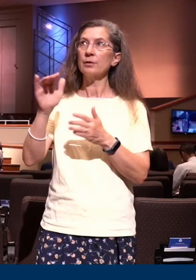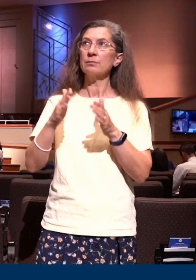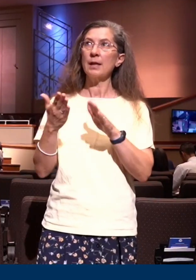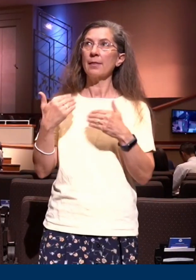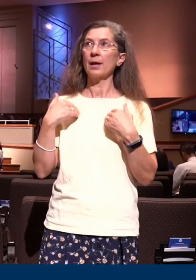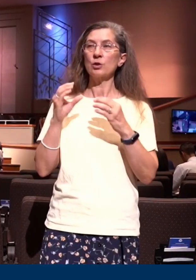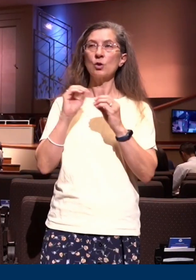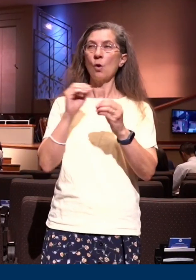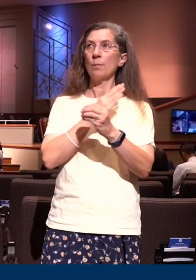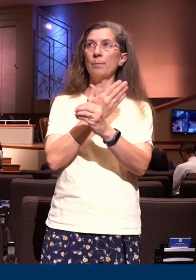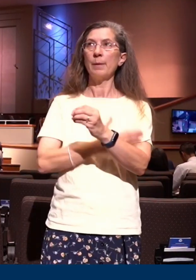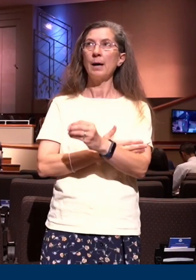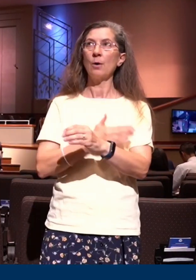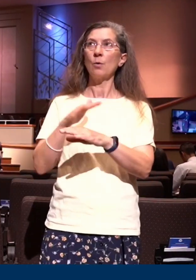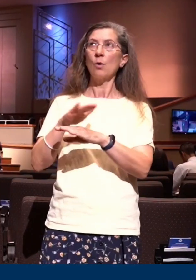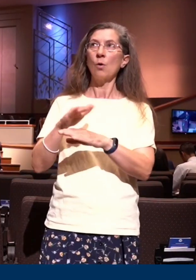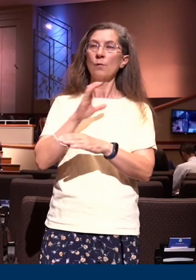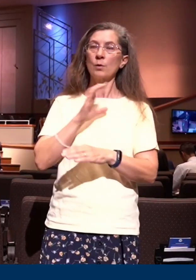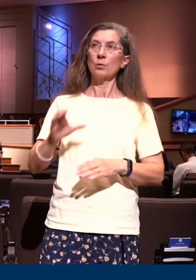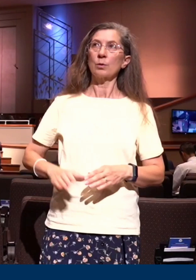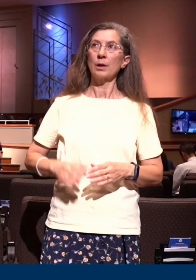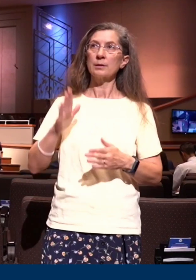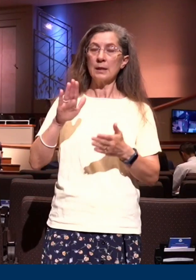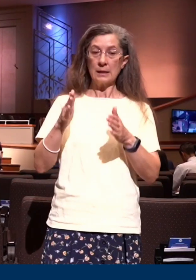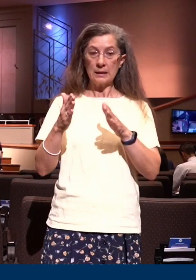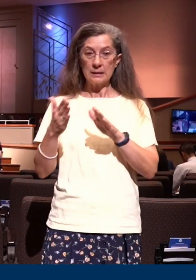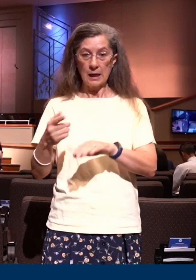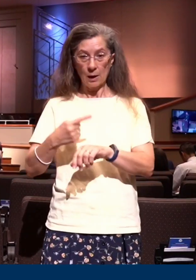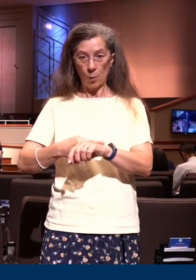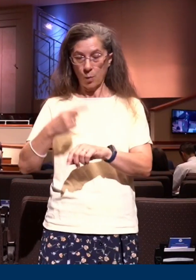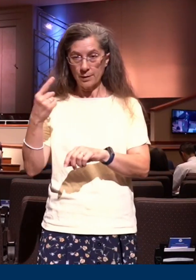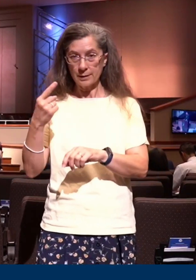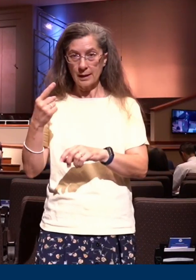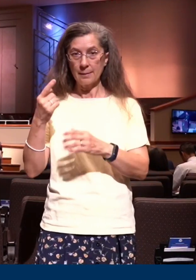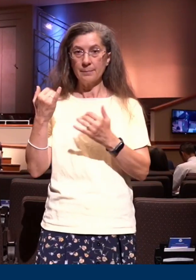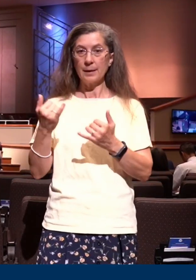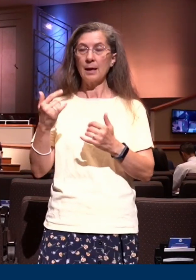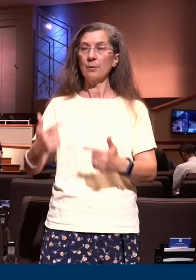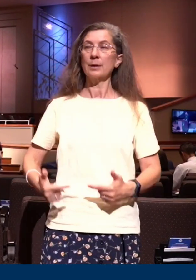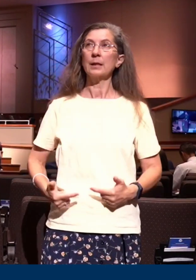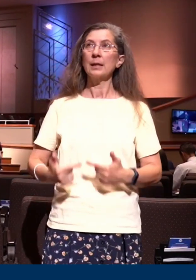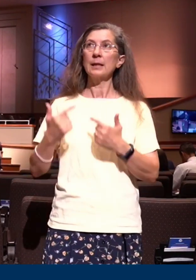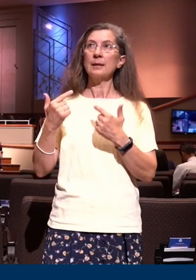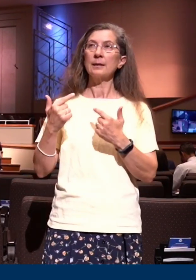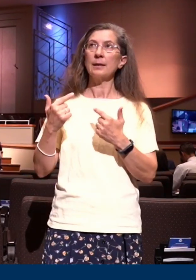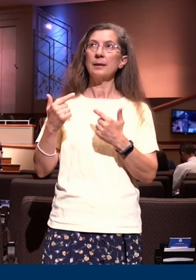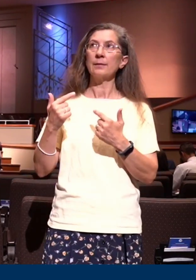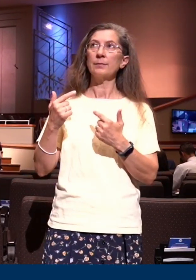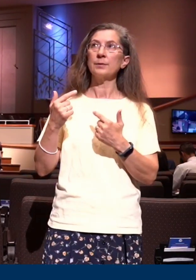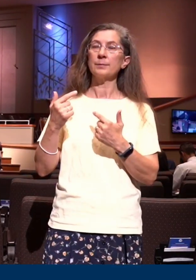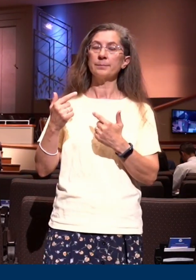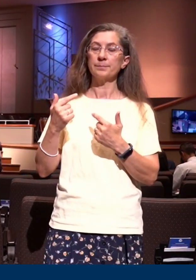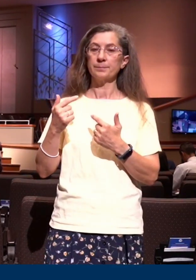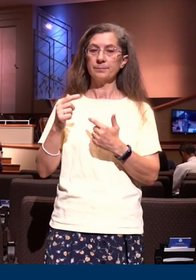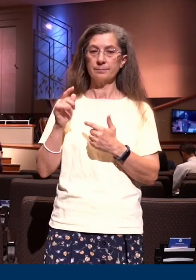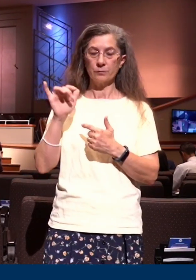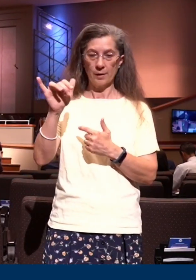For in that He died, He died unto sin once, but in that He liveth, He liveth unto God. Amen and amen. The